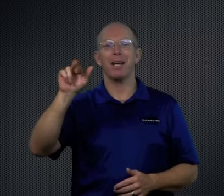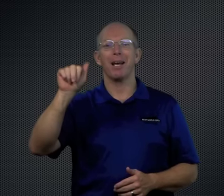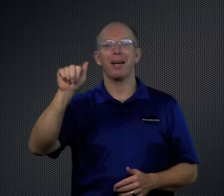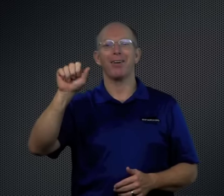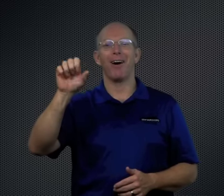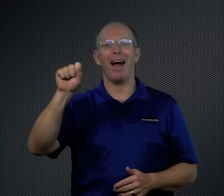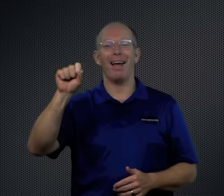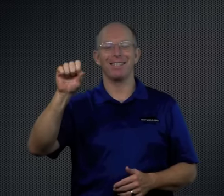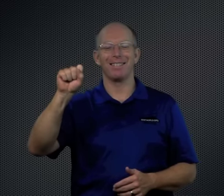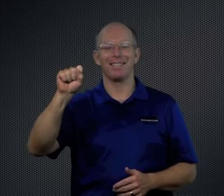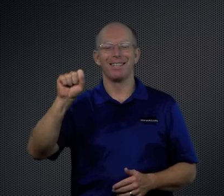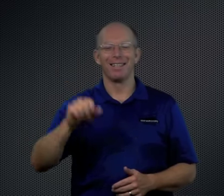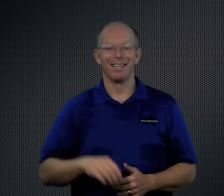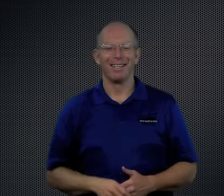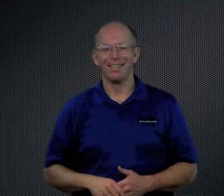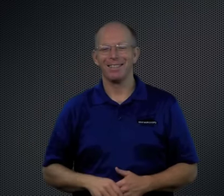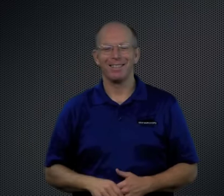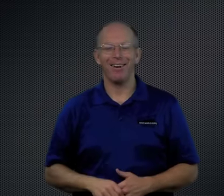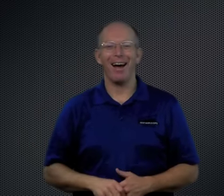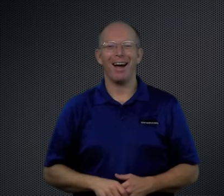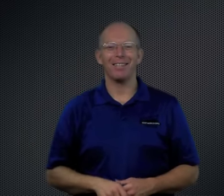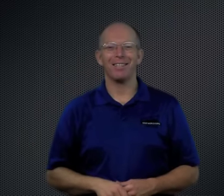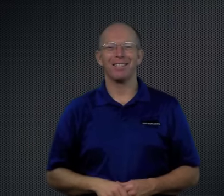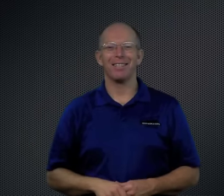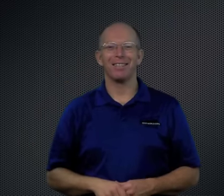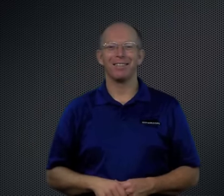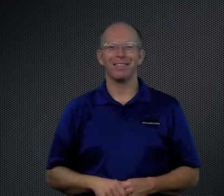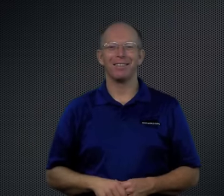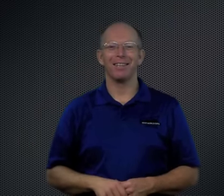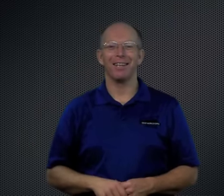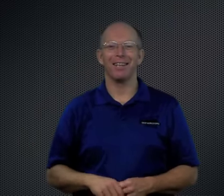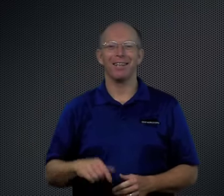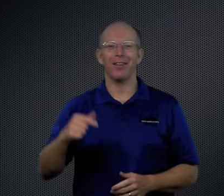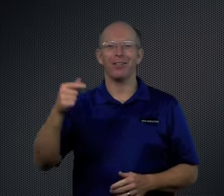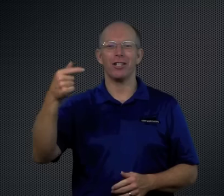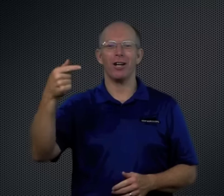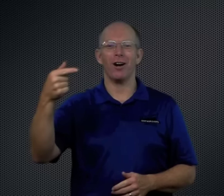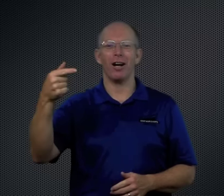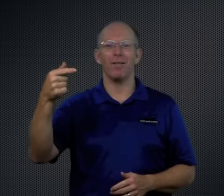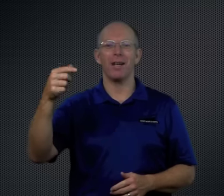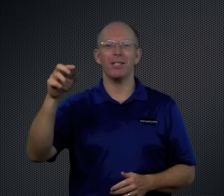GRASS. GRASS. Another GR combination.